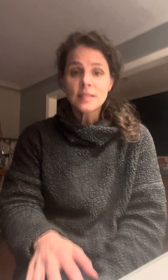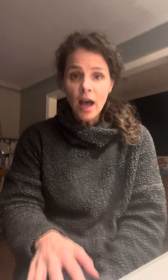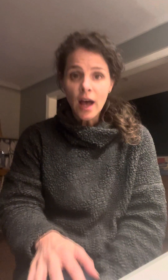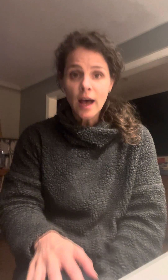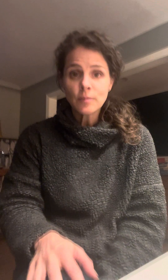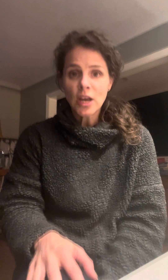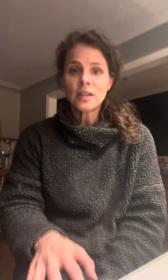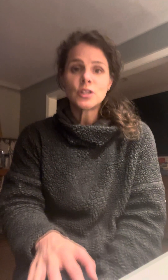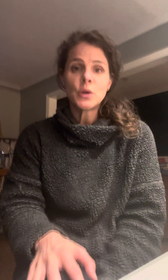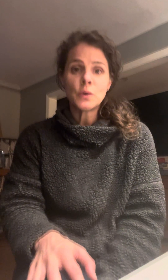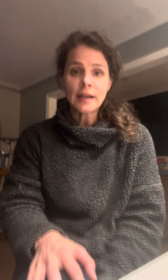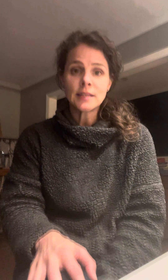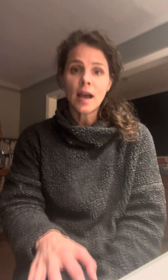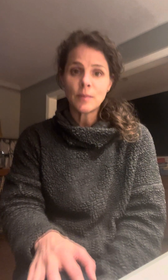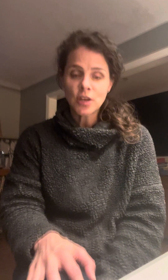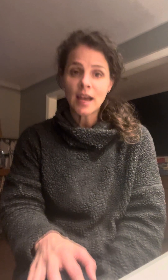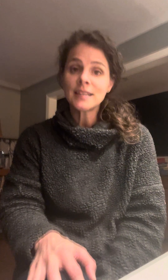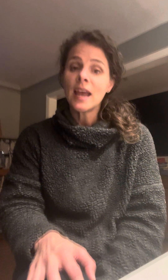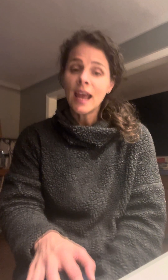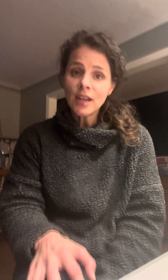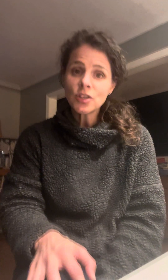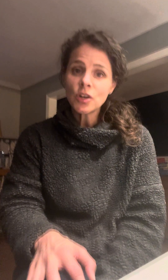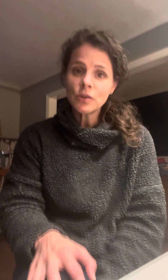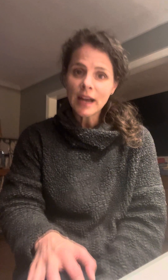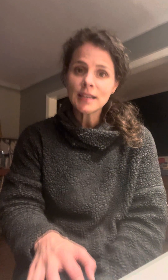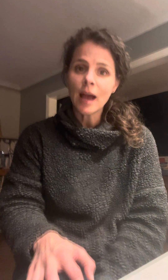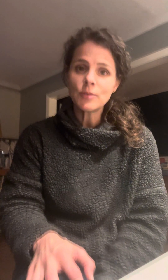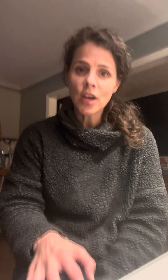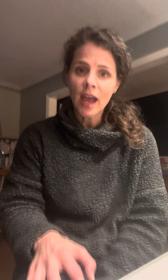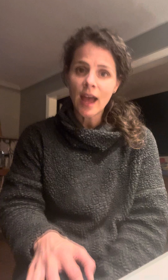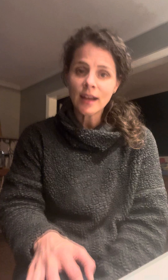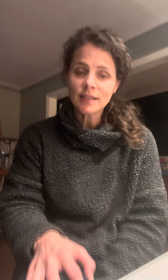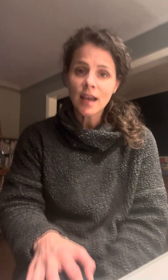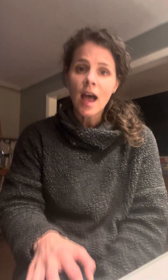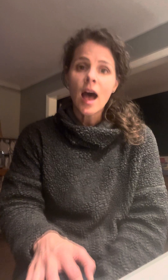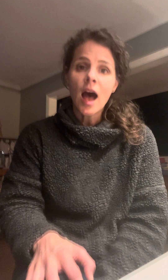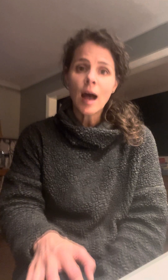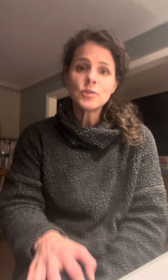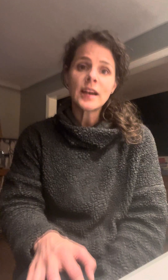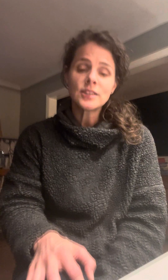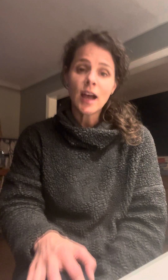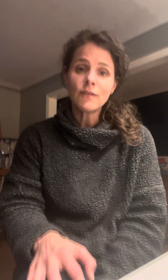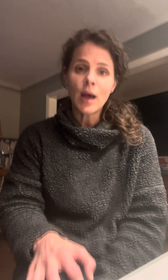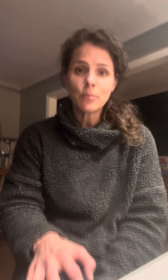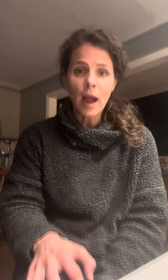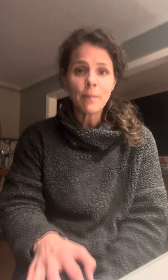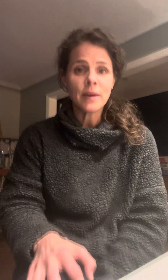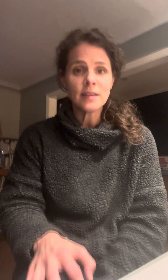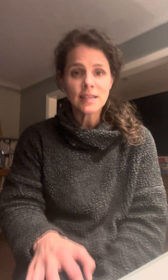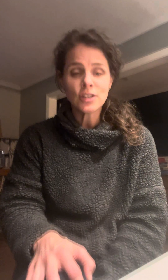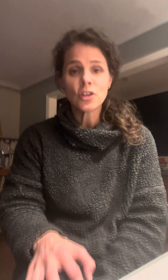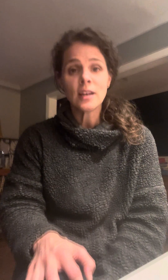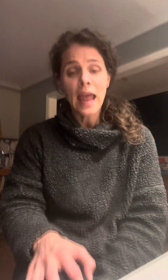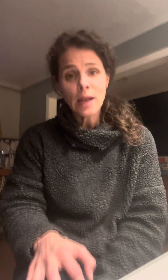Subject, direct object, indirect object, object of the preposition and